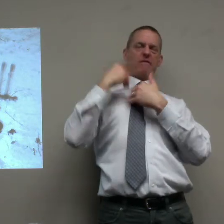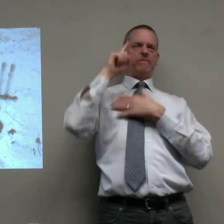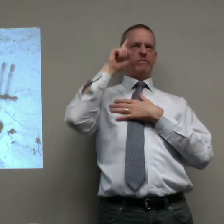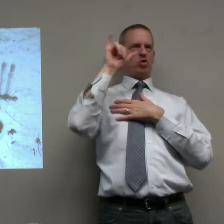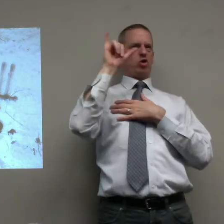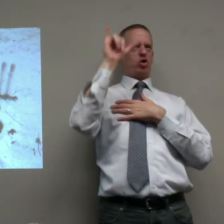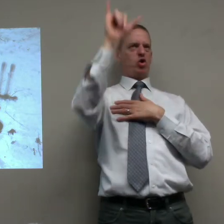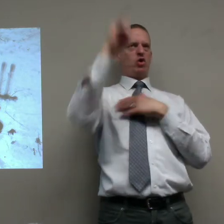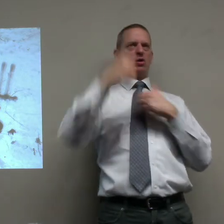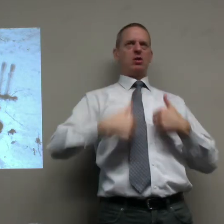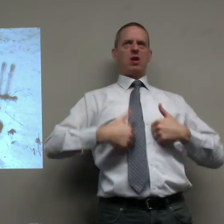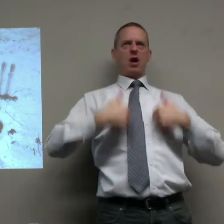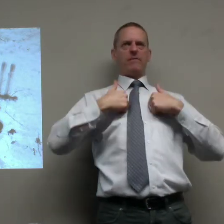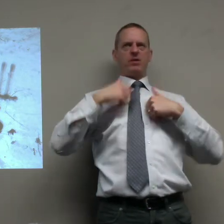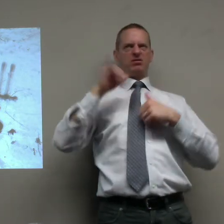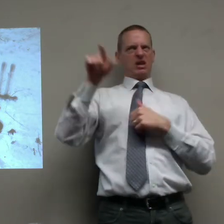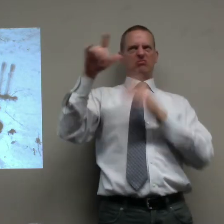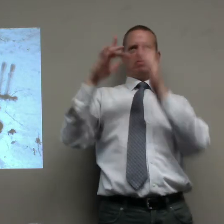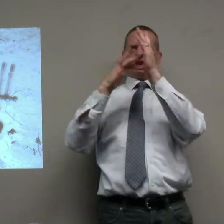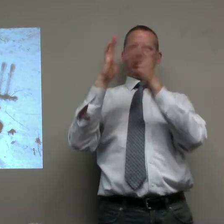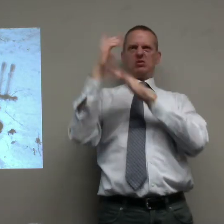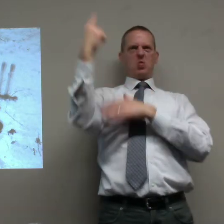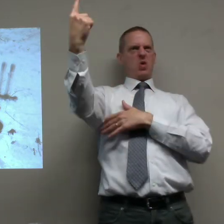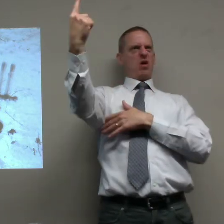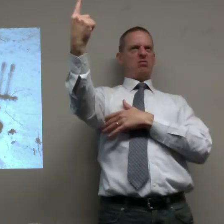there, forever. It has the word of the truth.